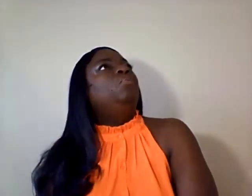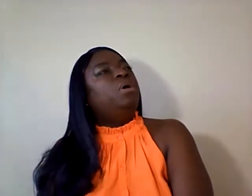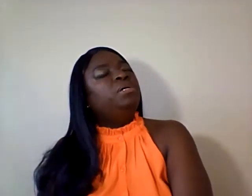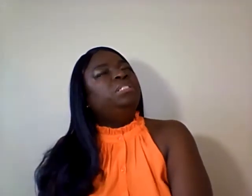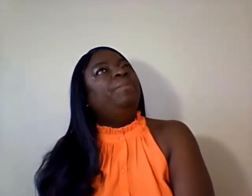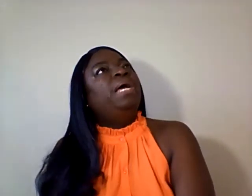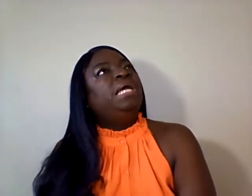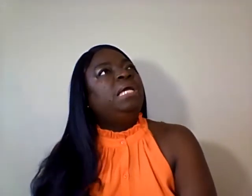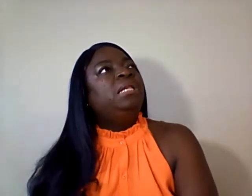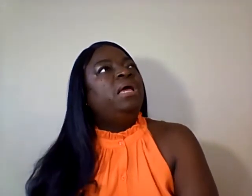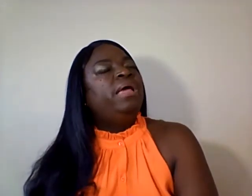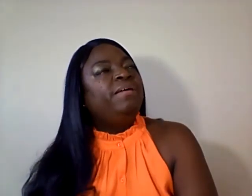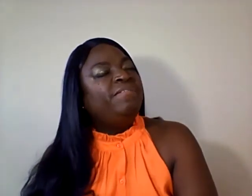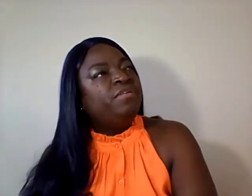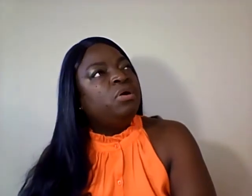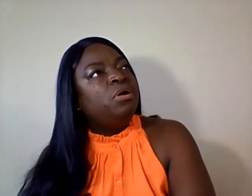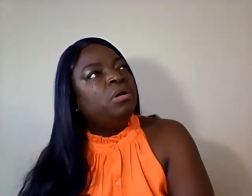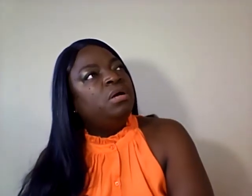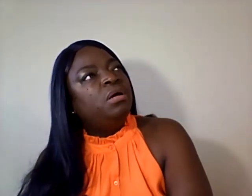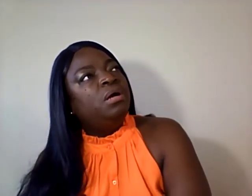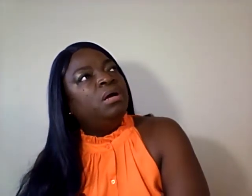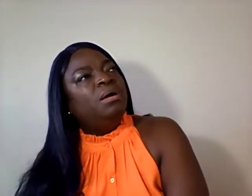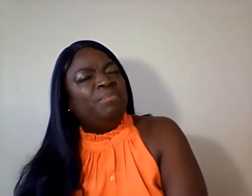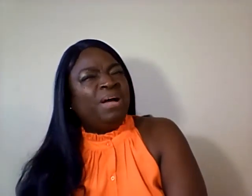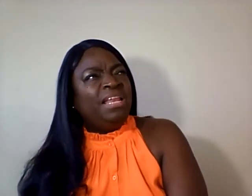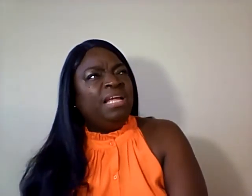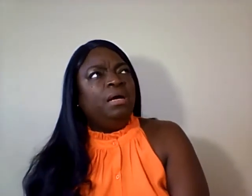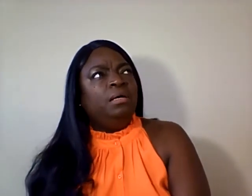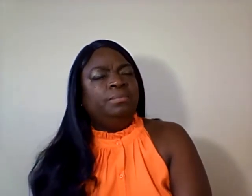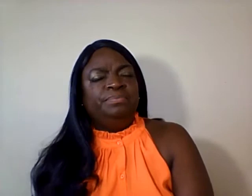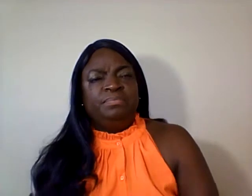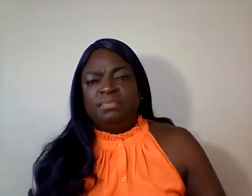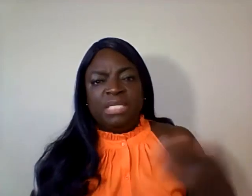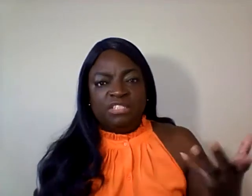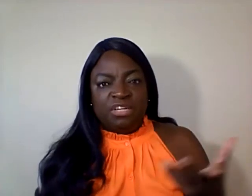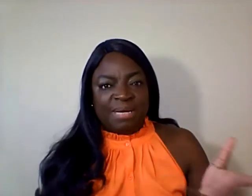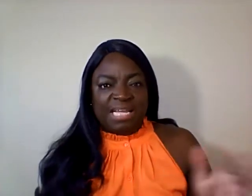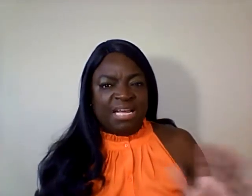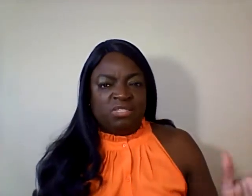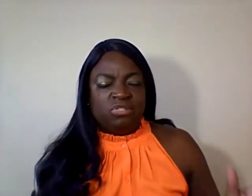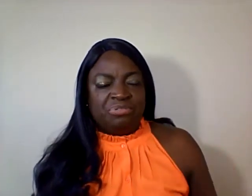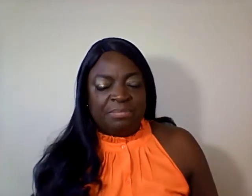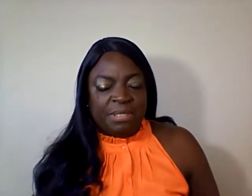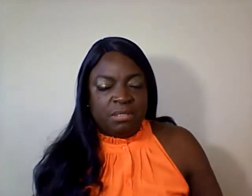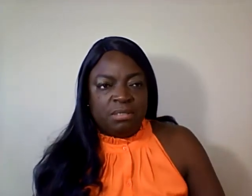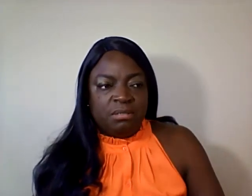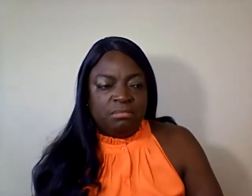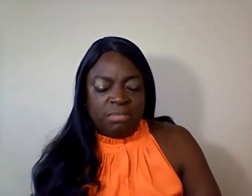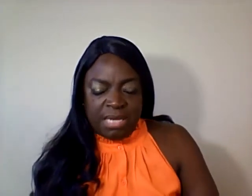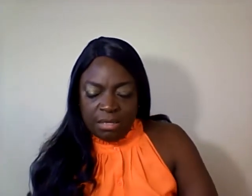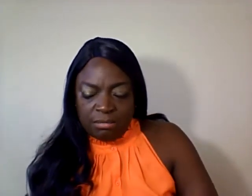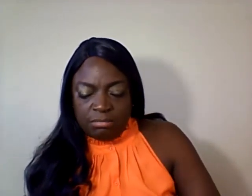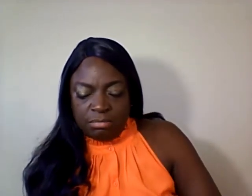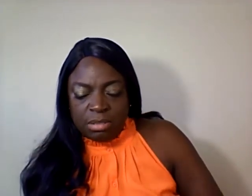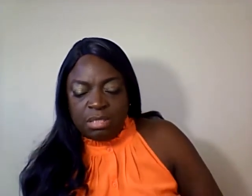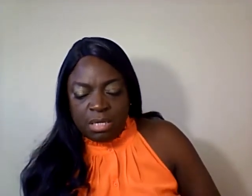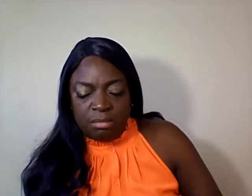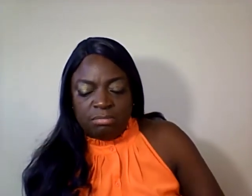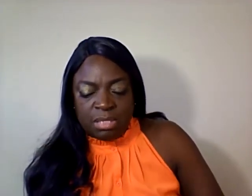Worst pain ever. Probably, um, during my cancer treatment. Yeah. Yeah. That